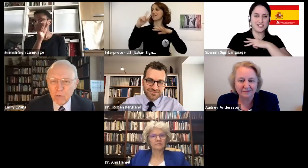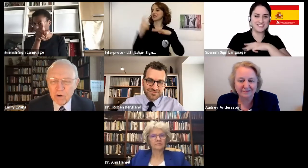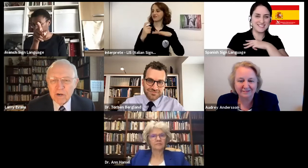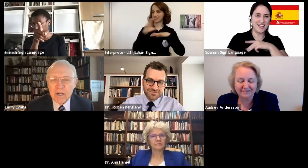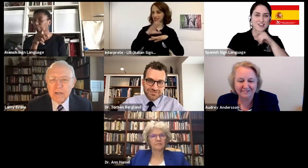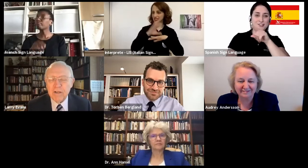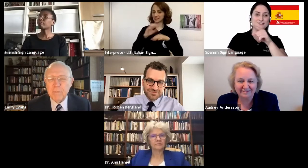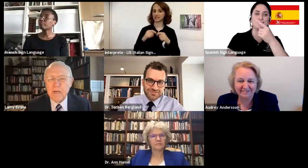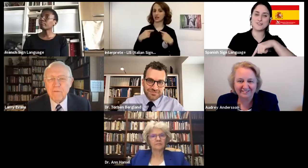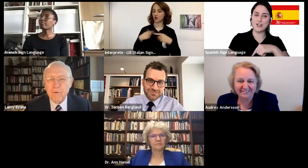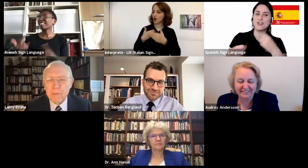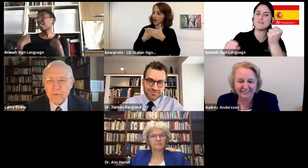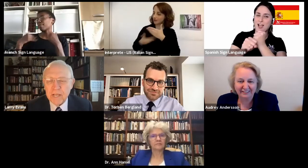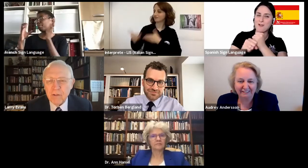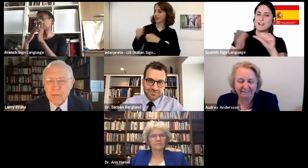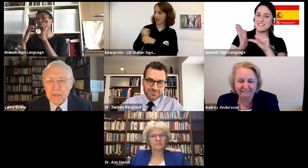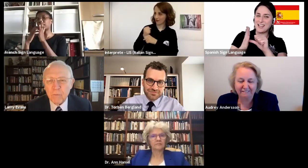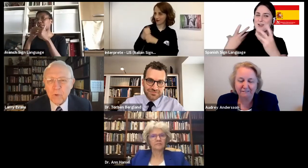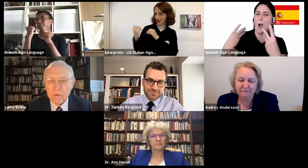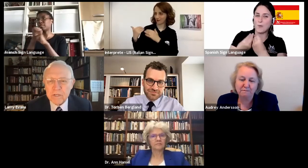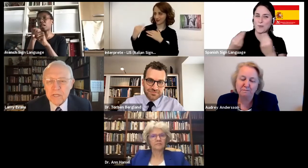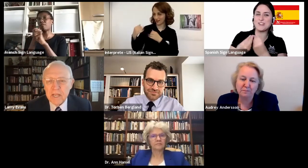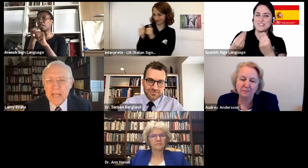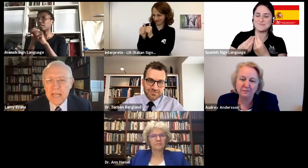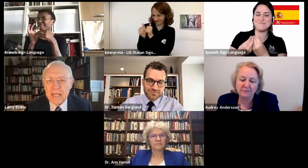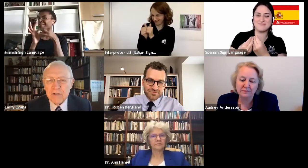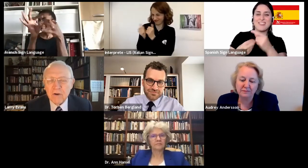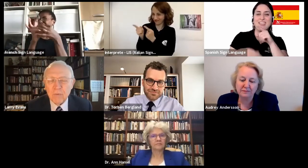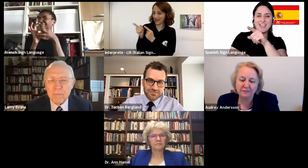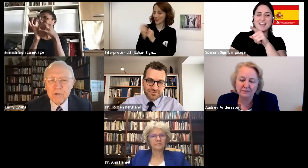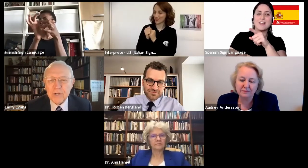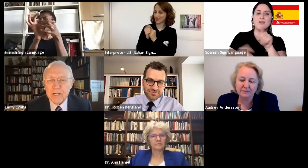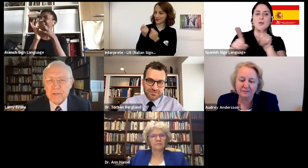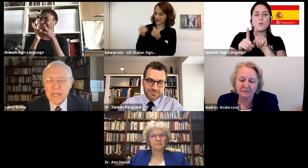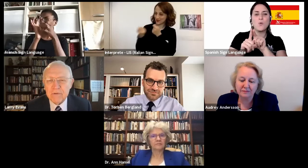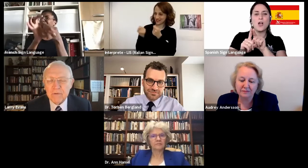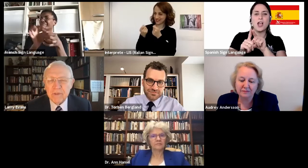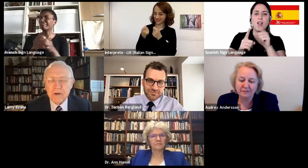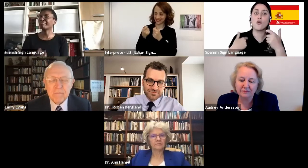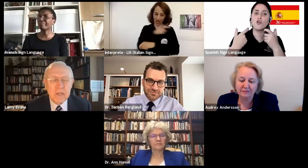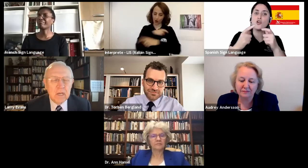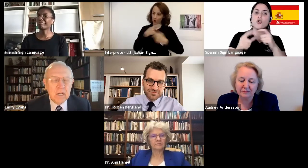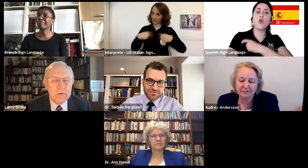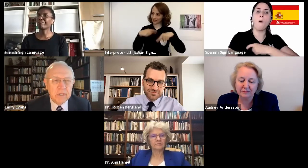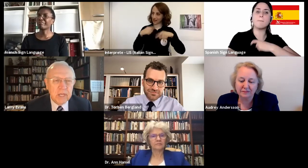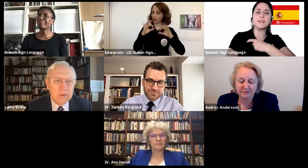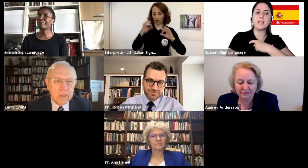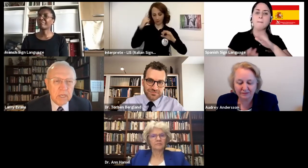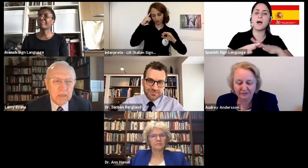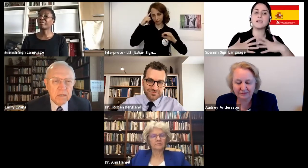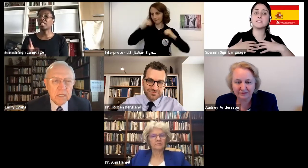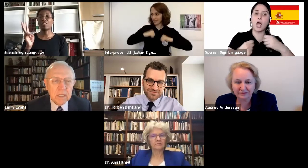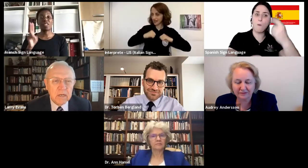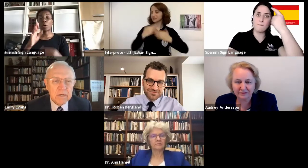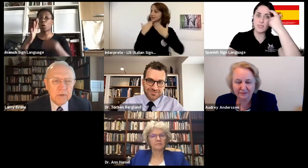on our committee for mental health and wellness. And so we appreciate his counsel there. Audrey, thank you